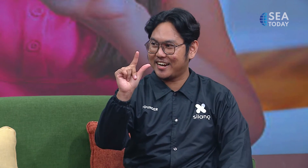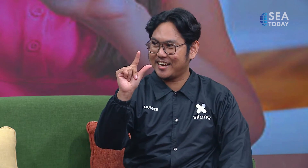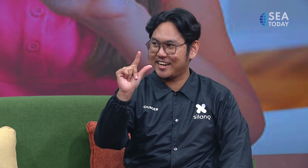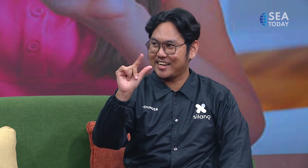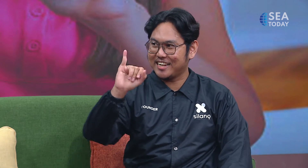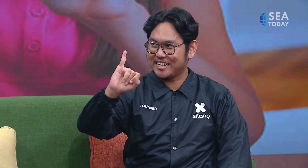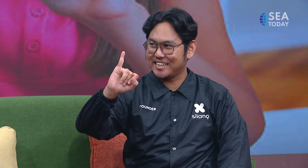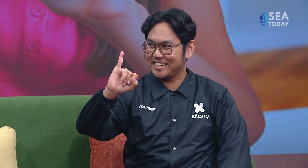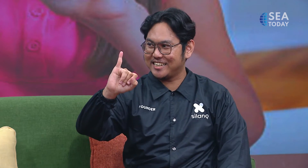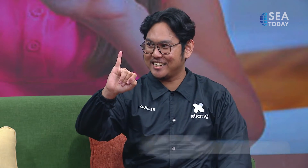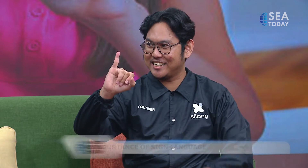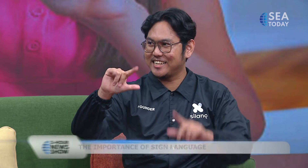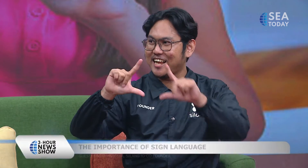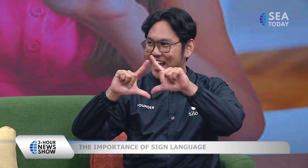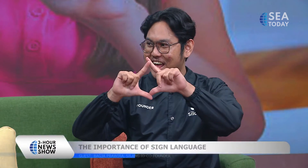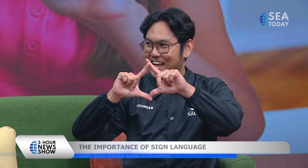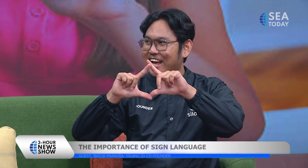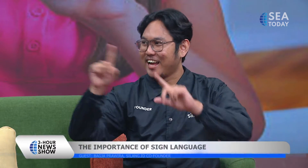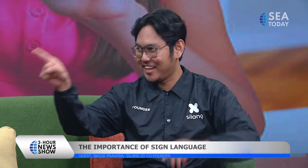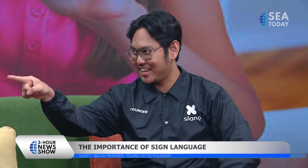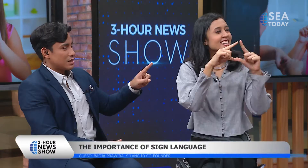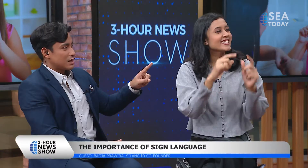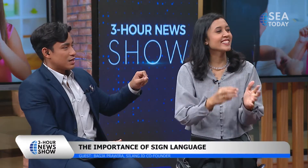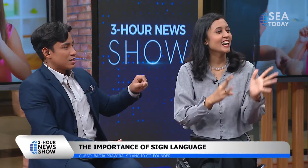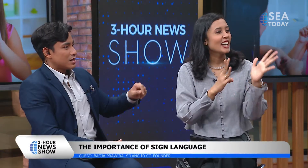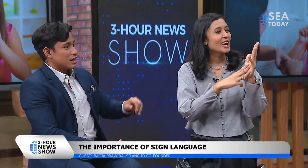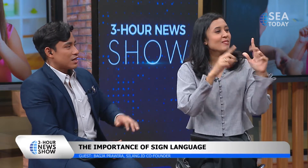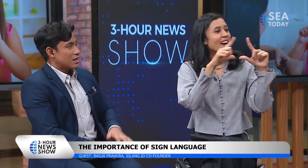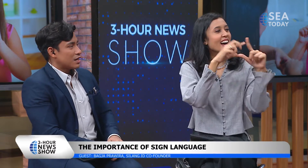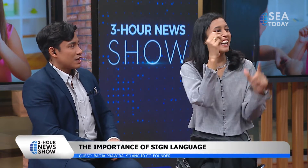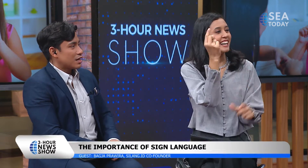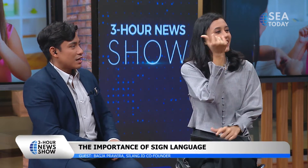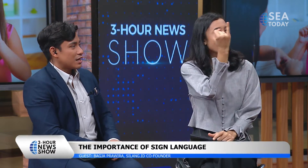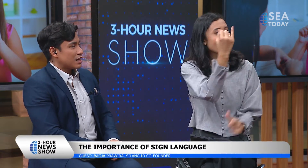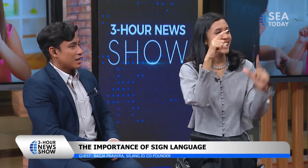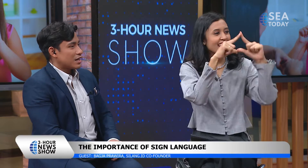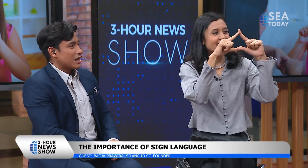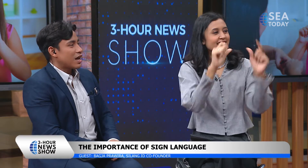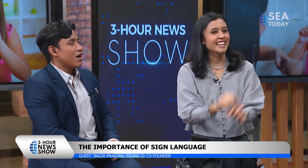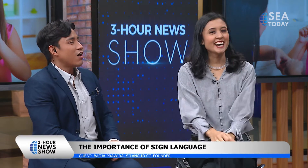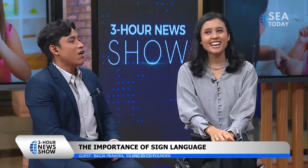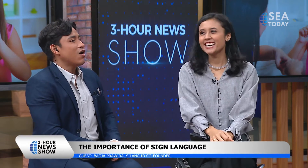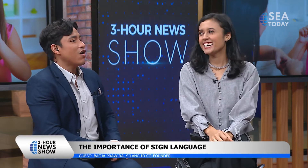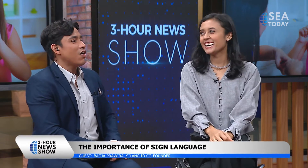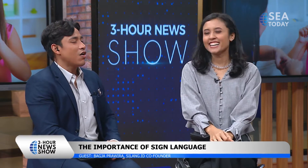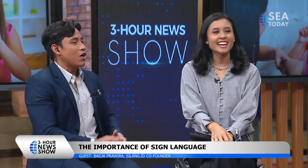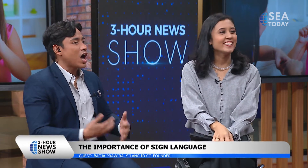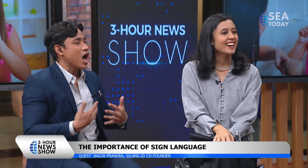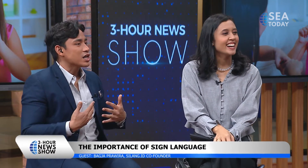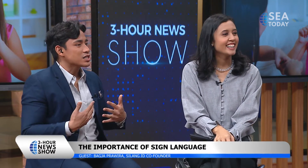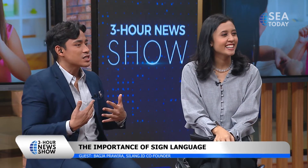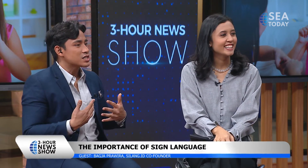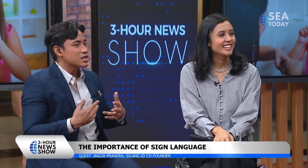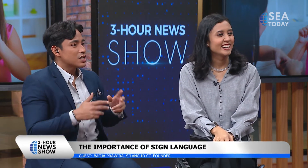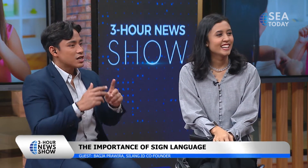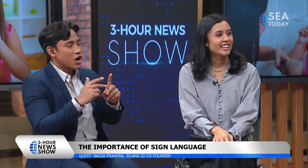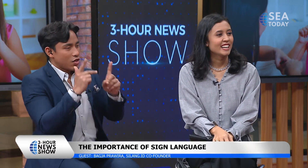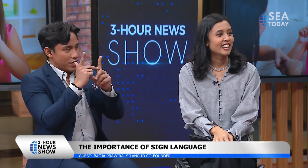oh yeah i learned this yeah in high school yeah in-a-r-i-a oh oh the